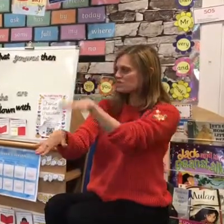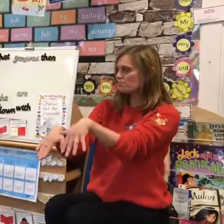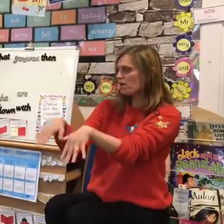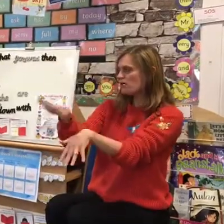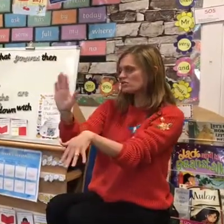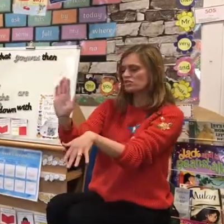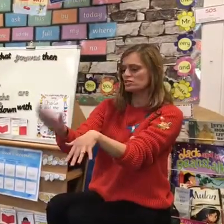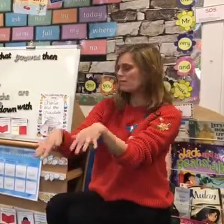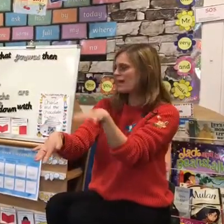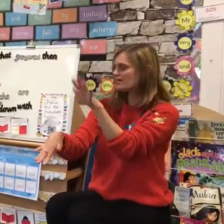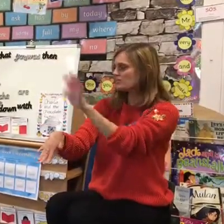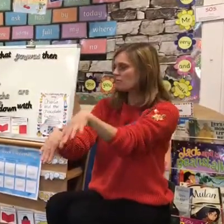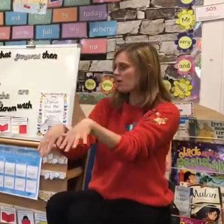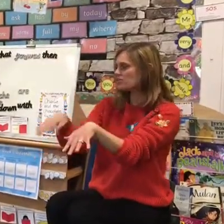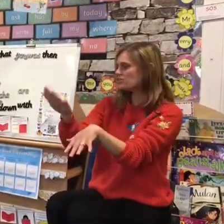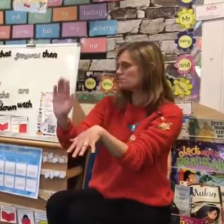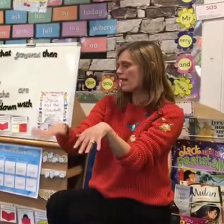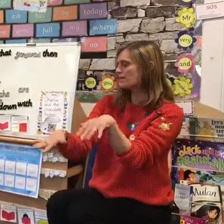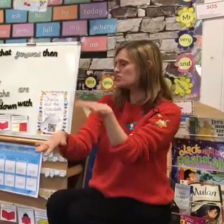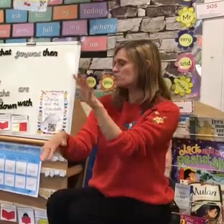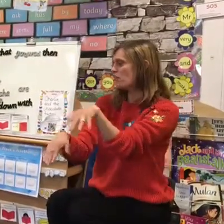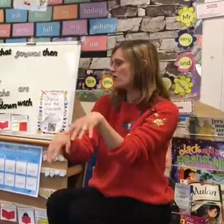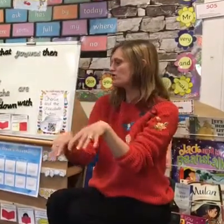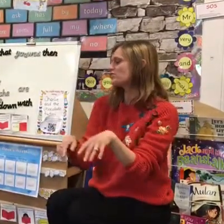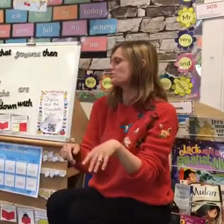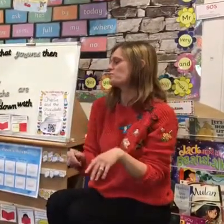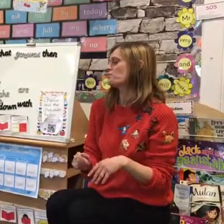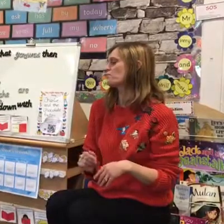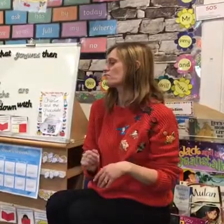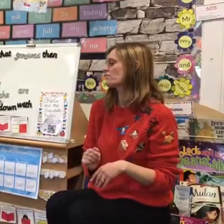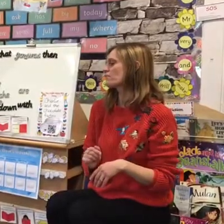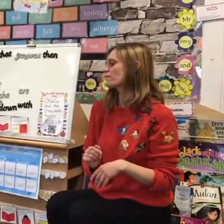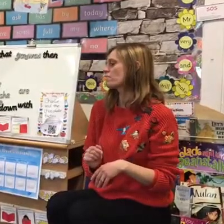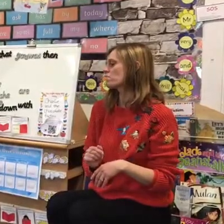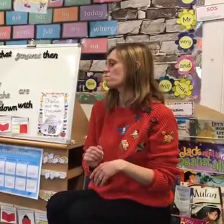Splash, splosh, splash, splash, splash, splash. Splash, splosh.